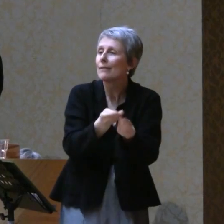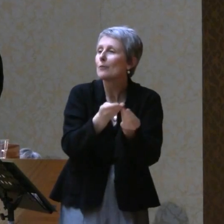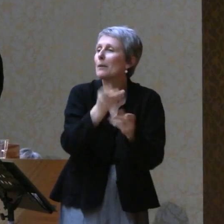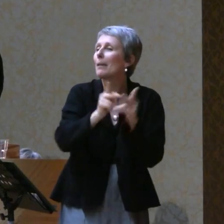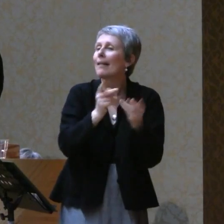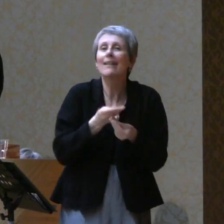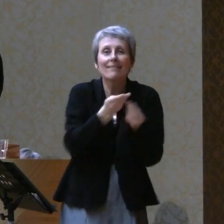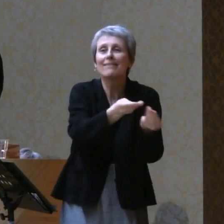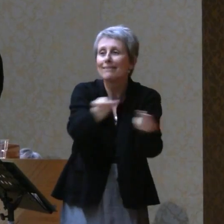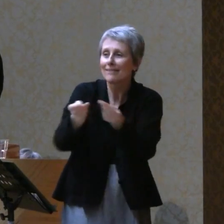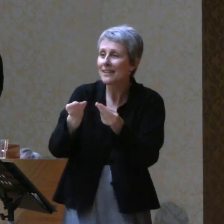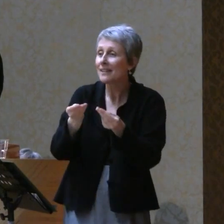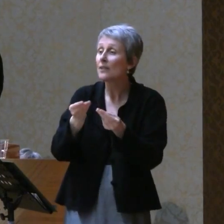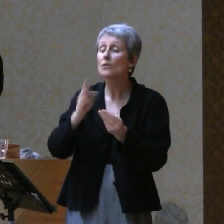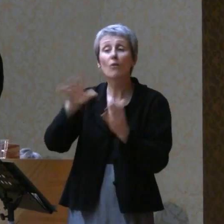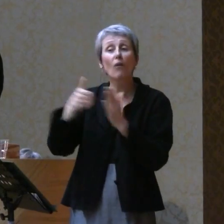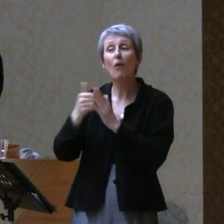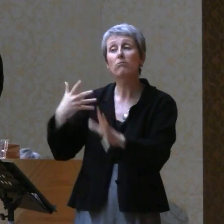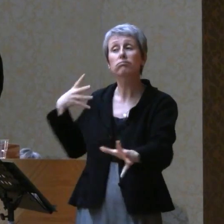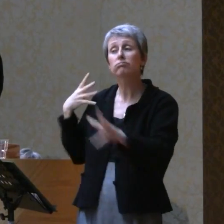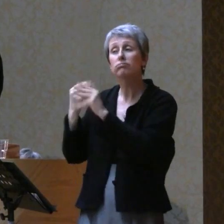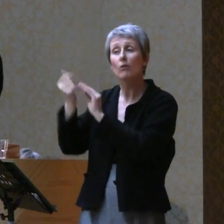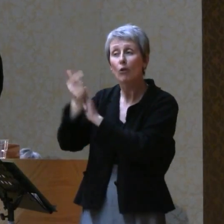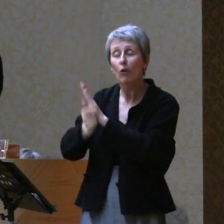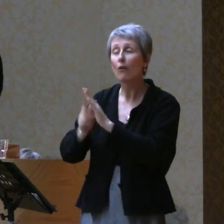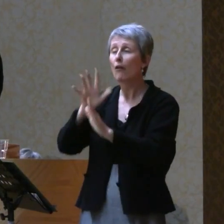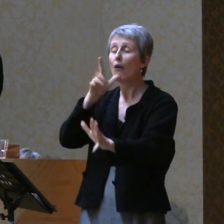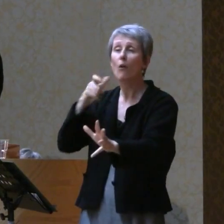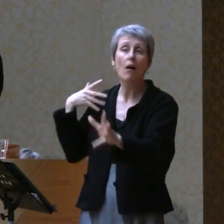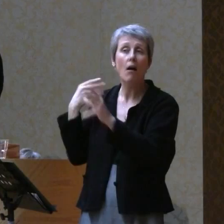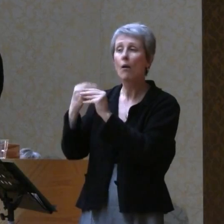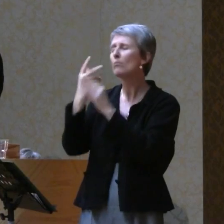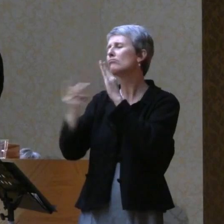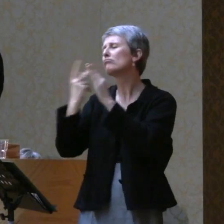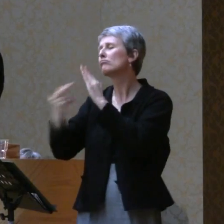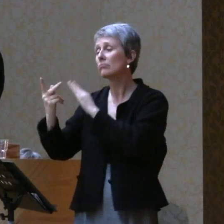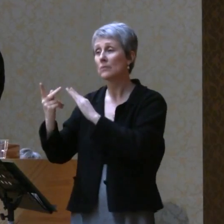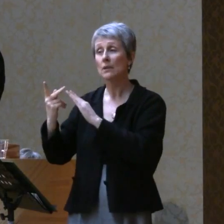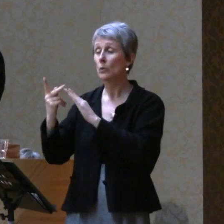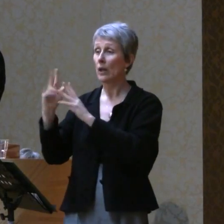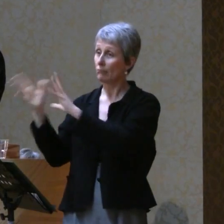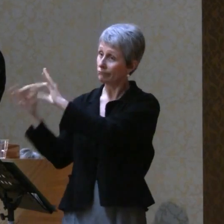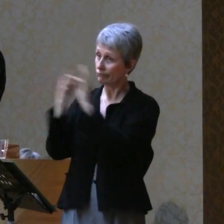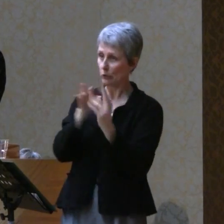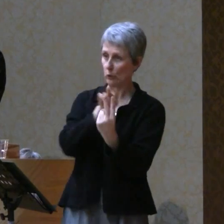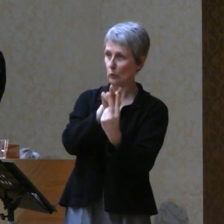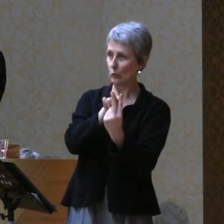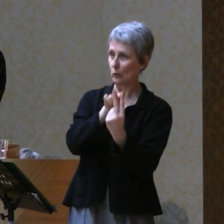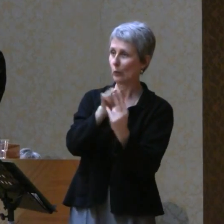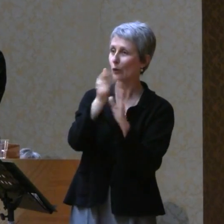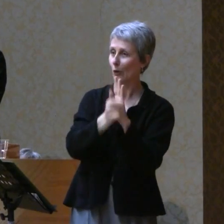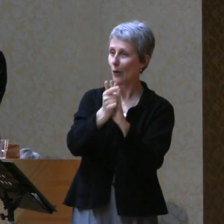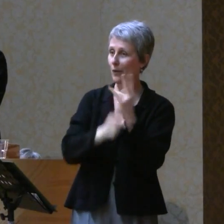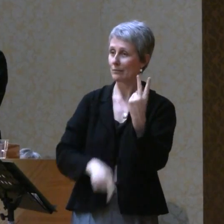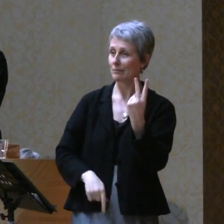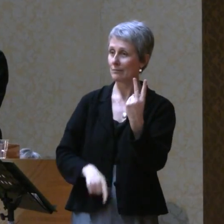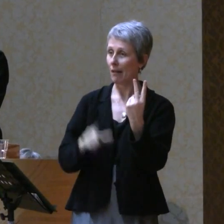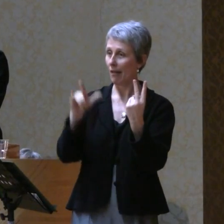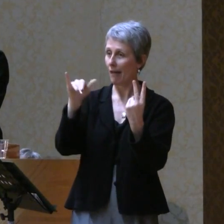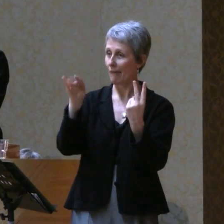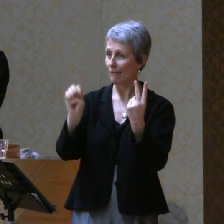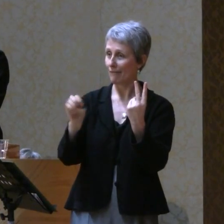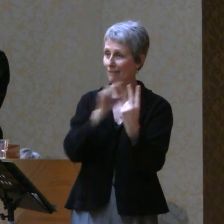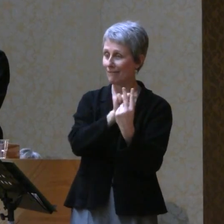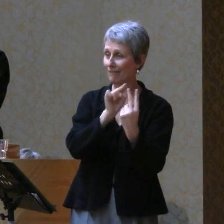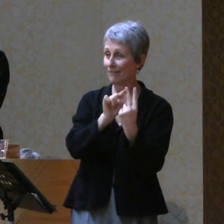laws and all the prophets hang on these two commandments. And that